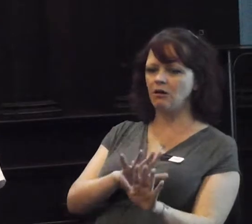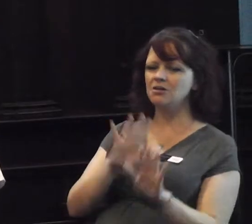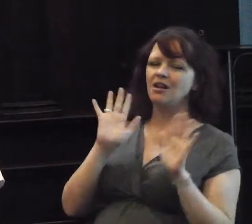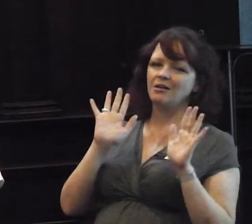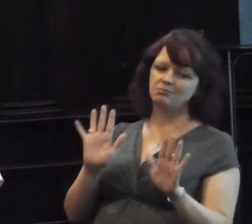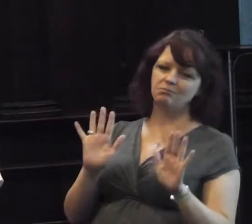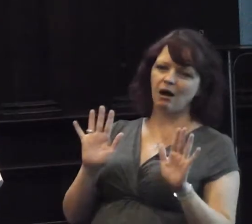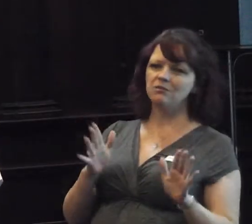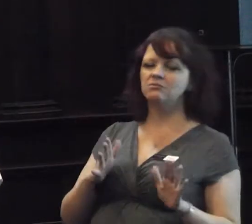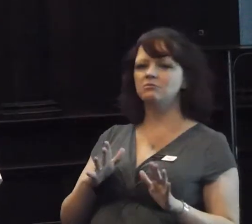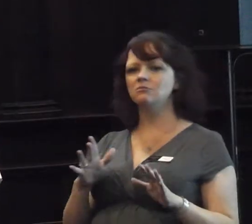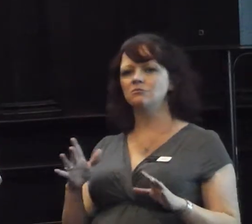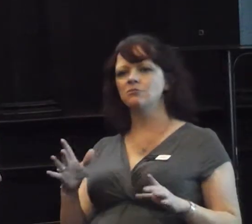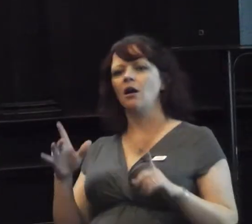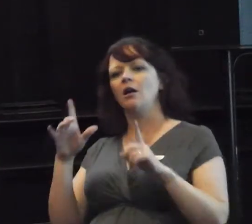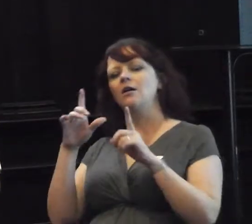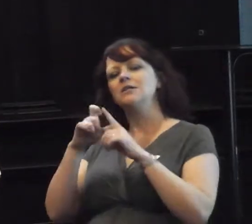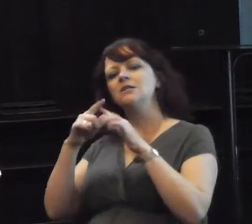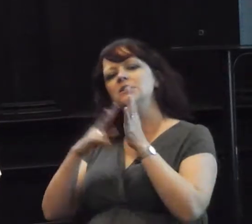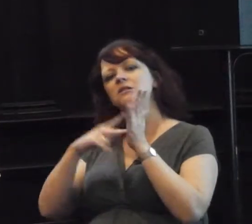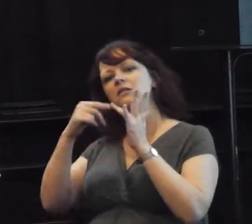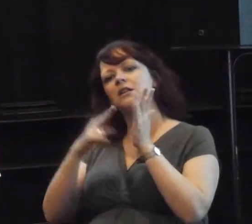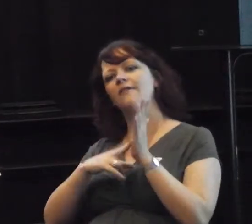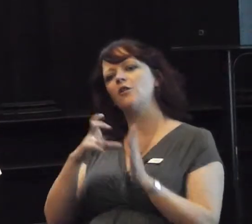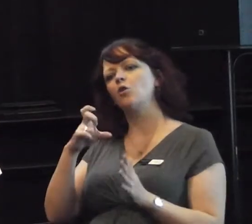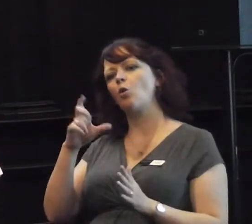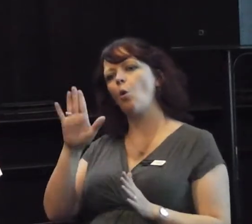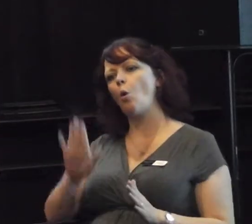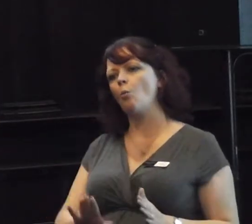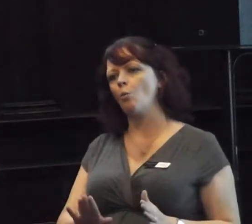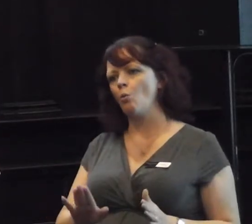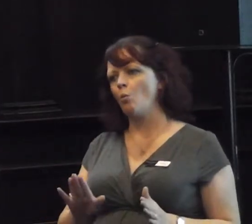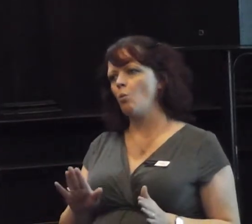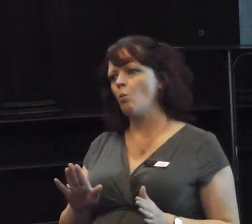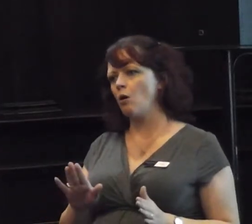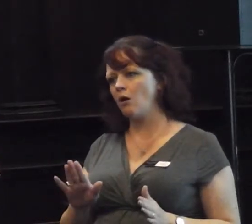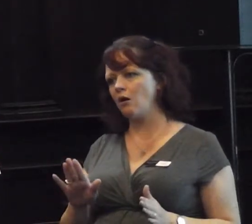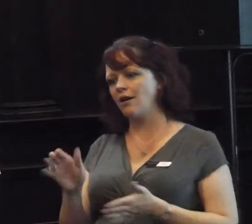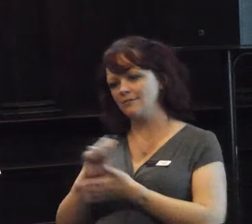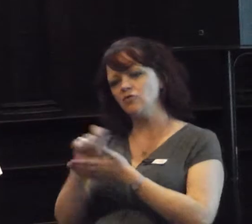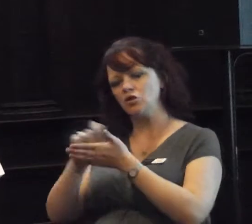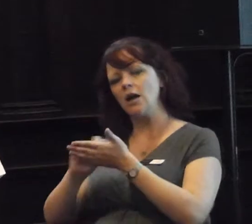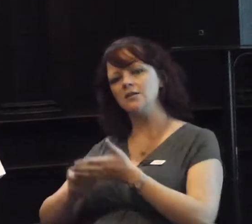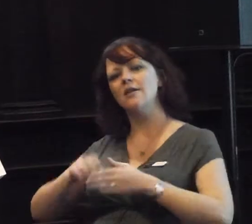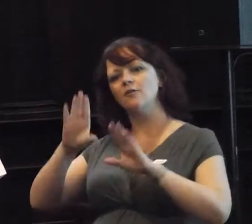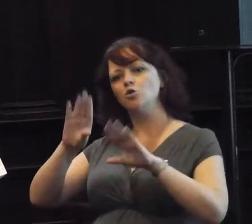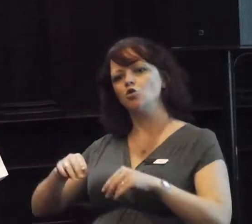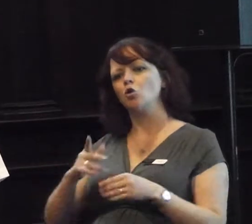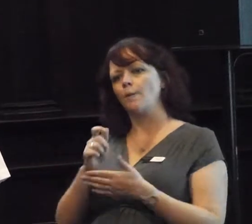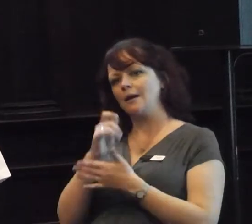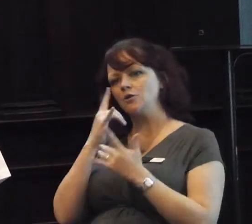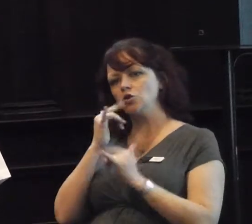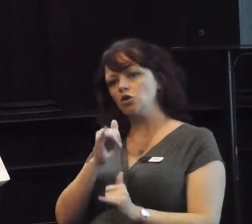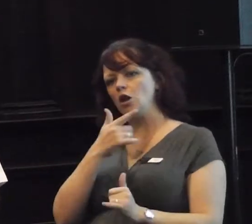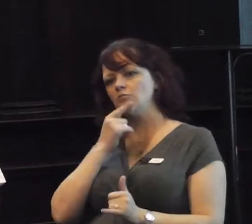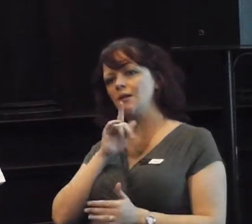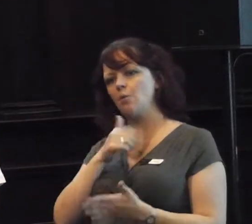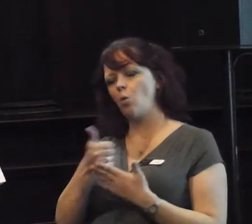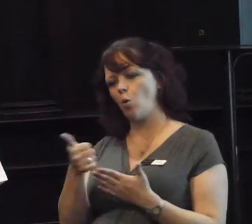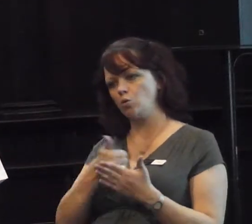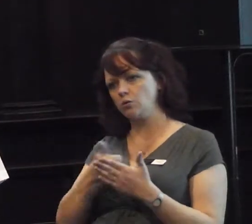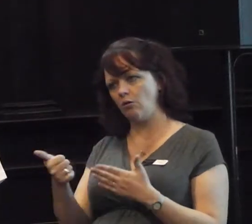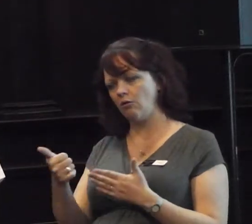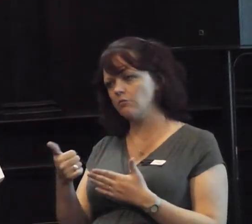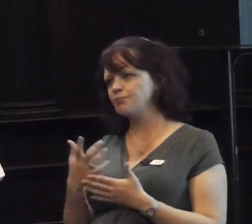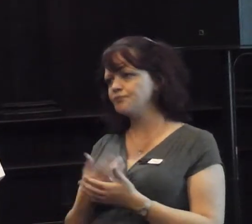of can say, it's not us. So, we've signed up to best use of stop and search. And, unfortunately,